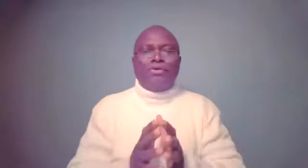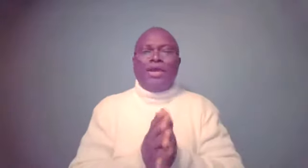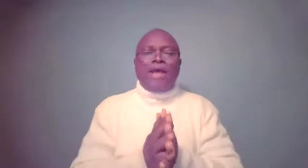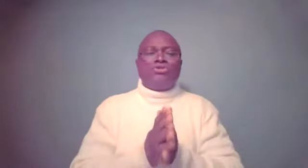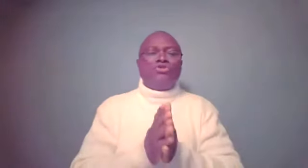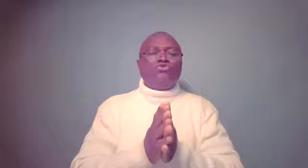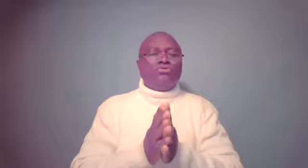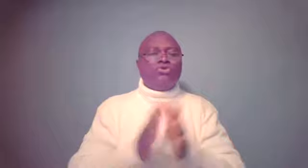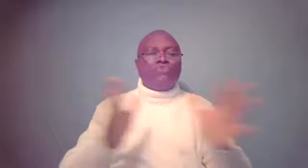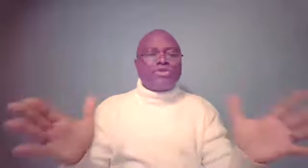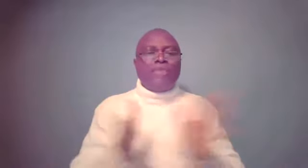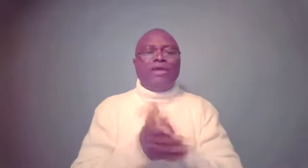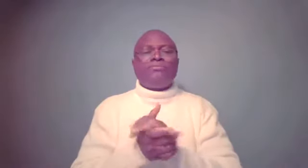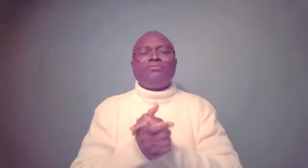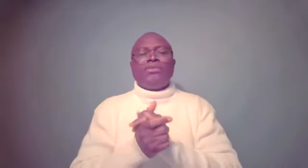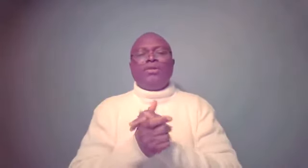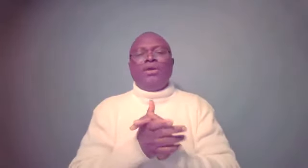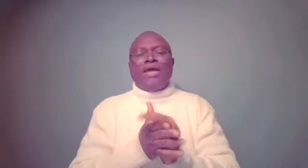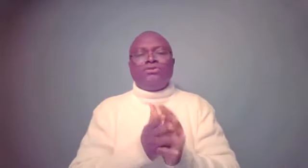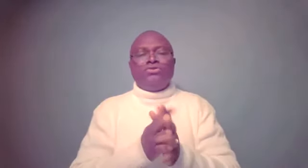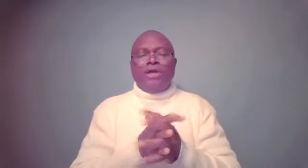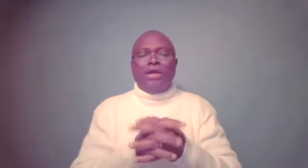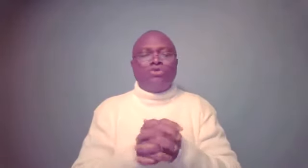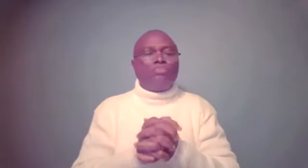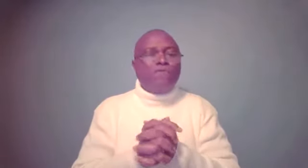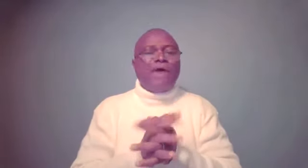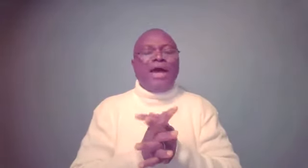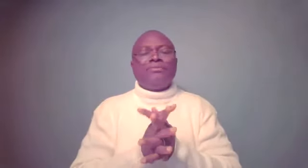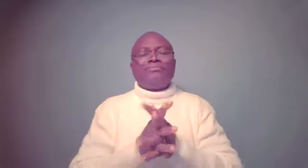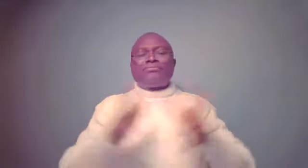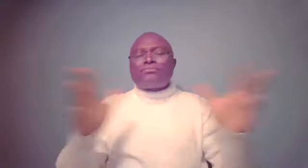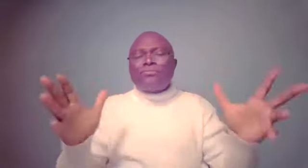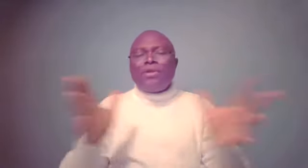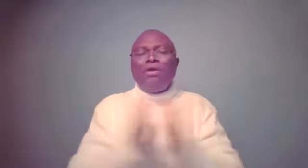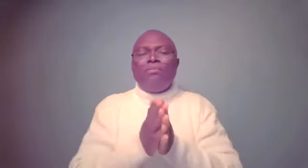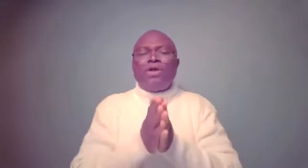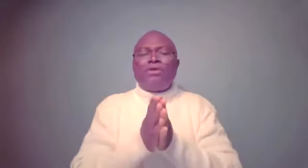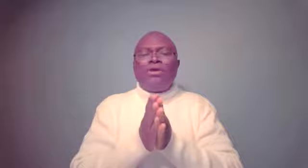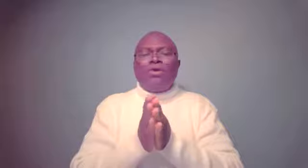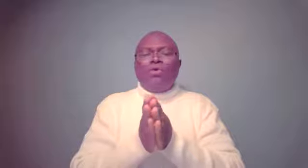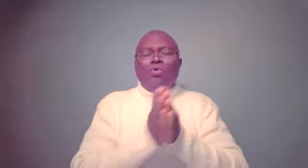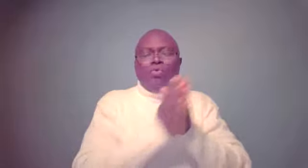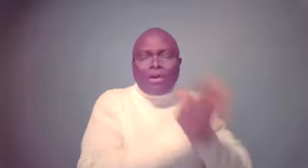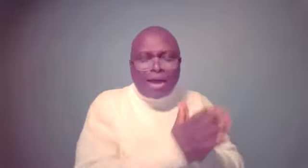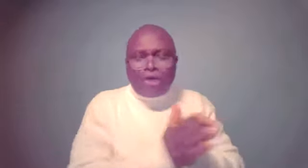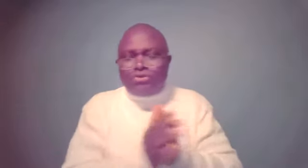he had good resume. He had a good profile. But what about